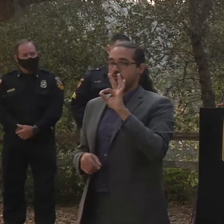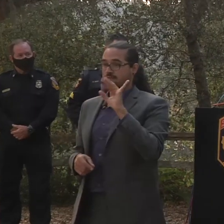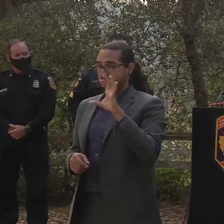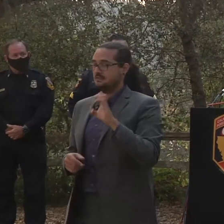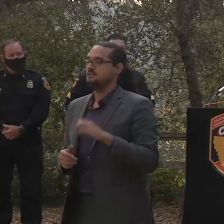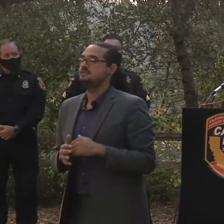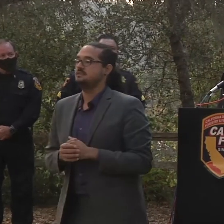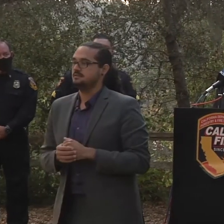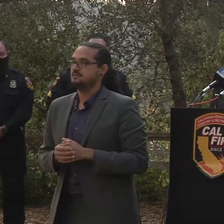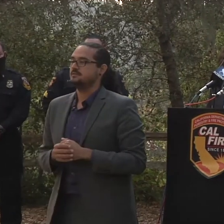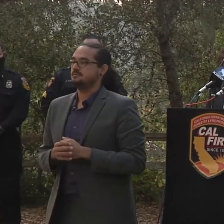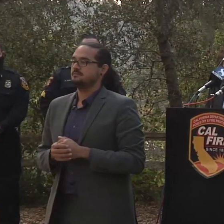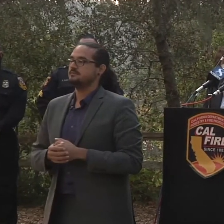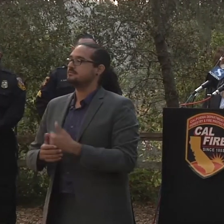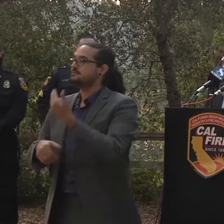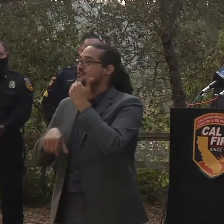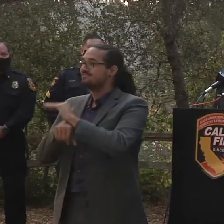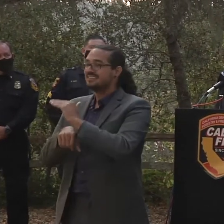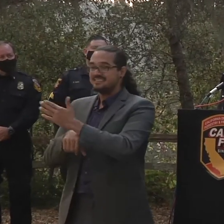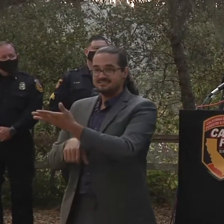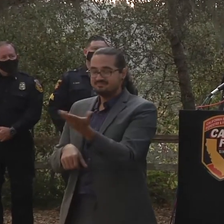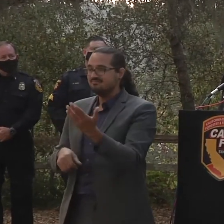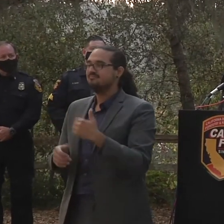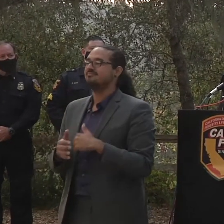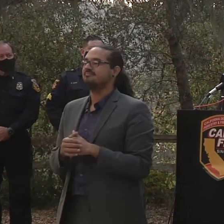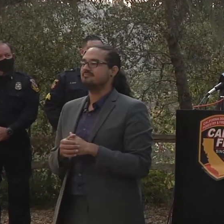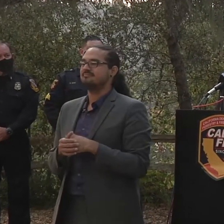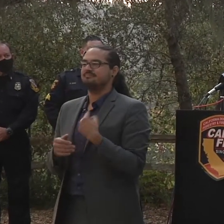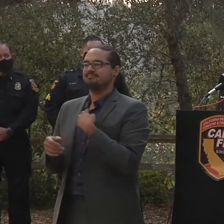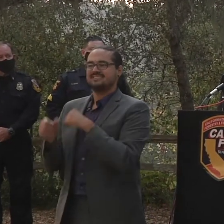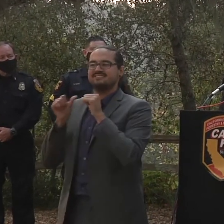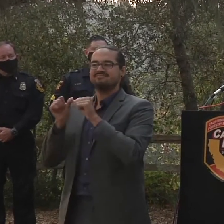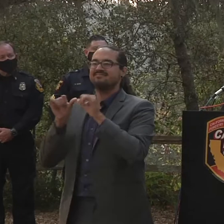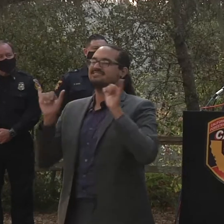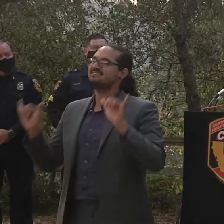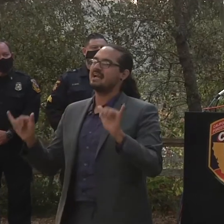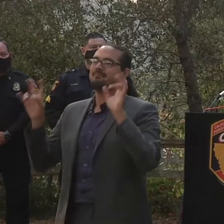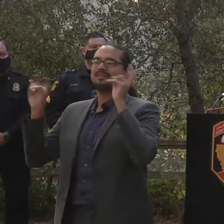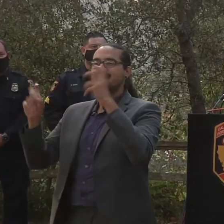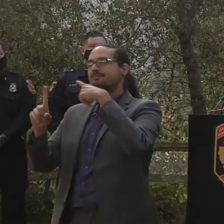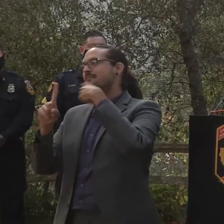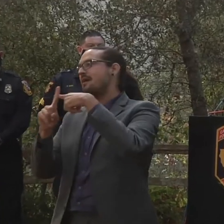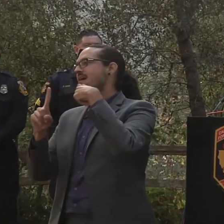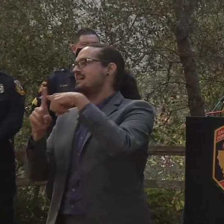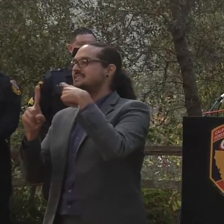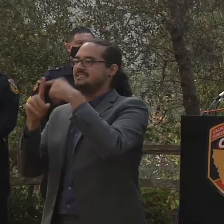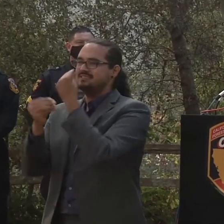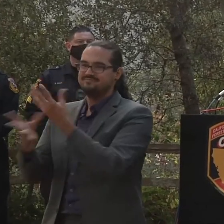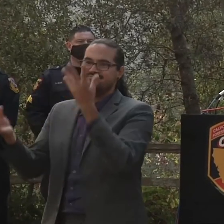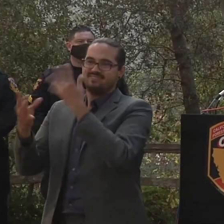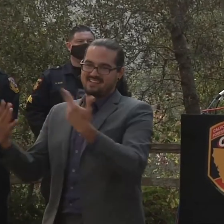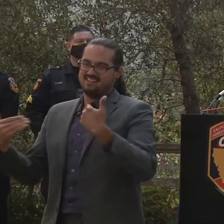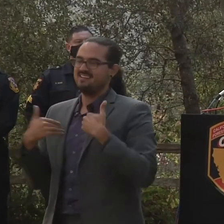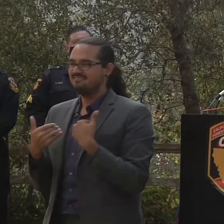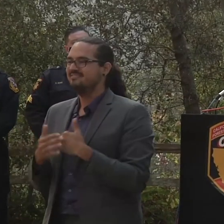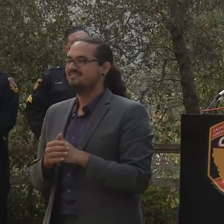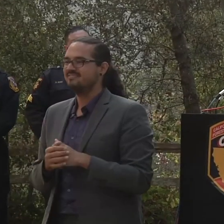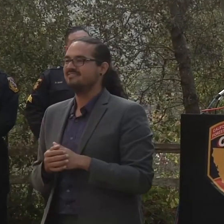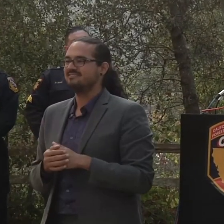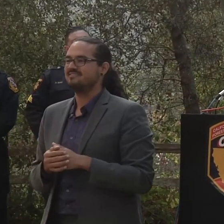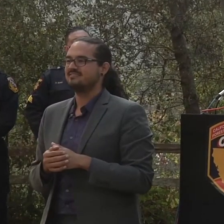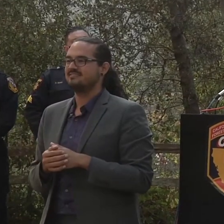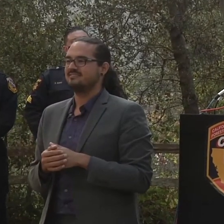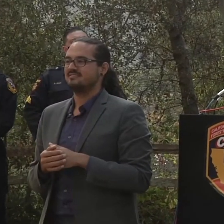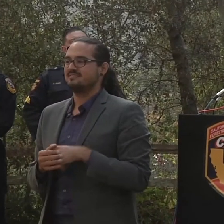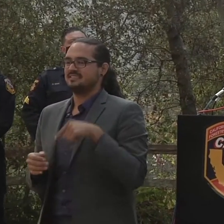Good evening. So continuing along that same theme of positive news, really this is the second operational period we've